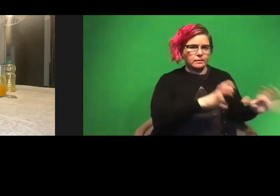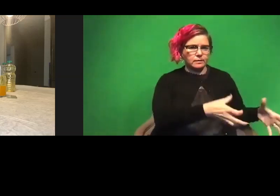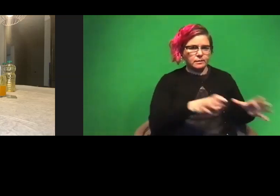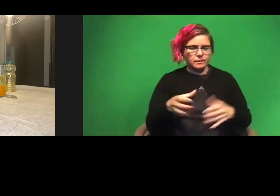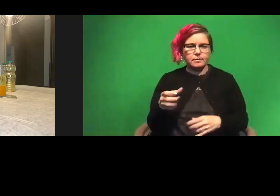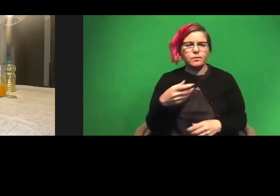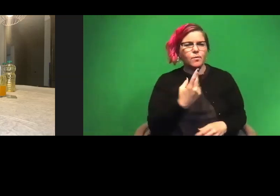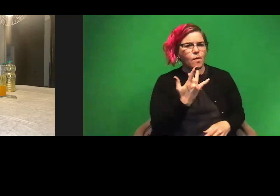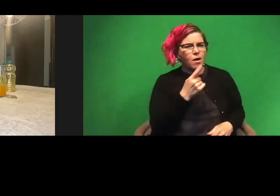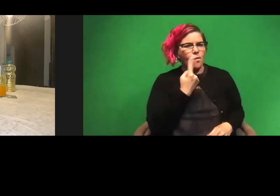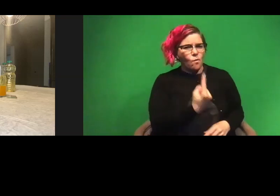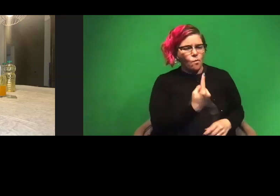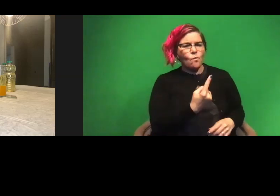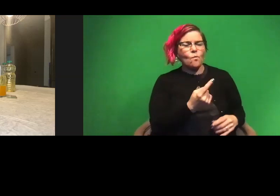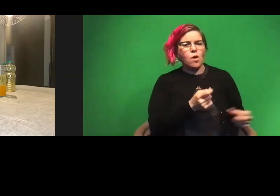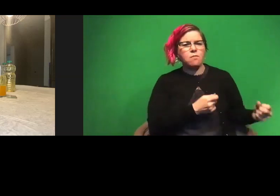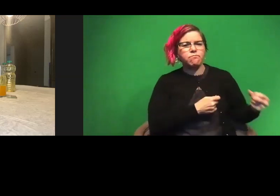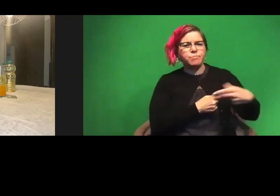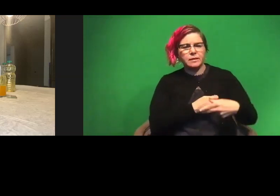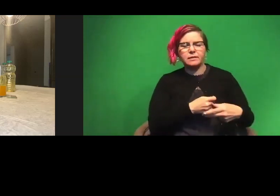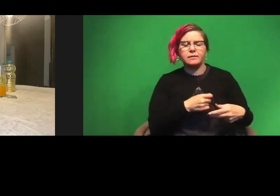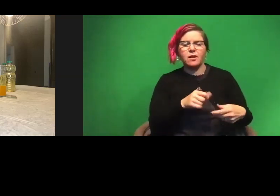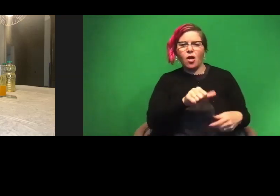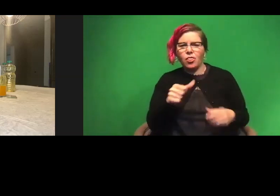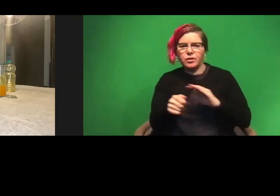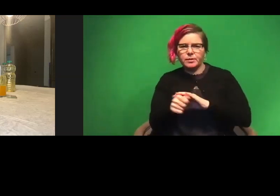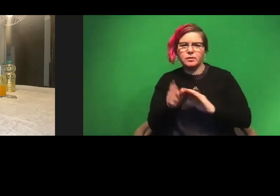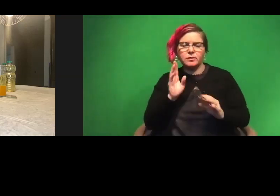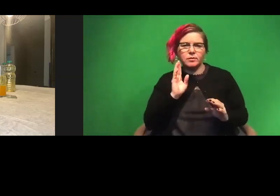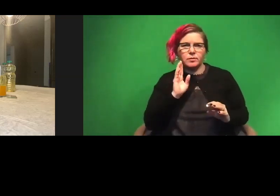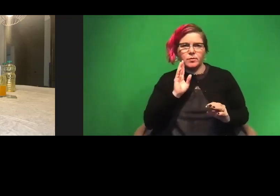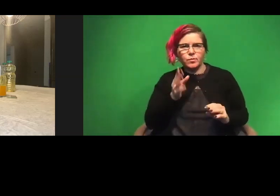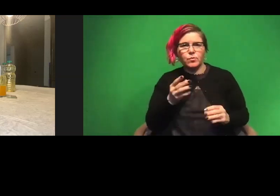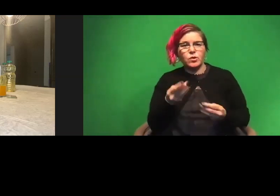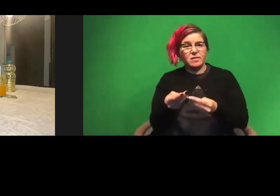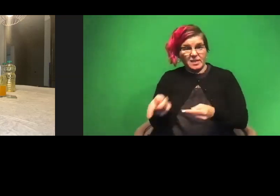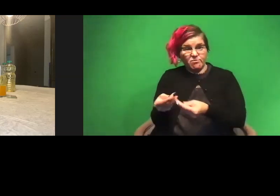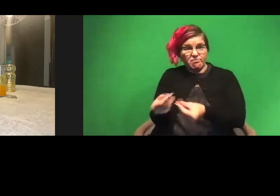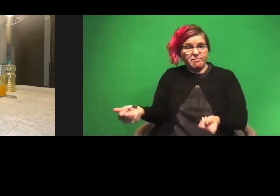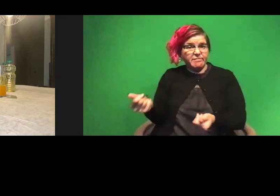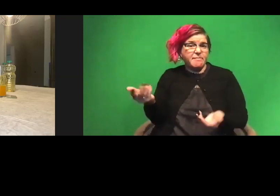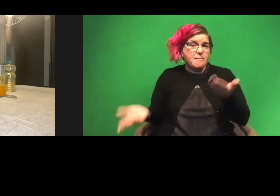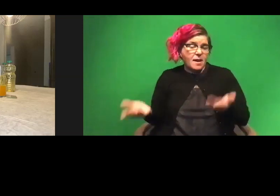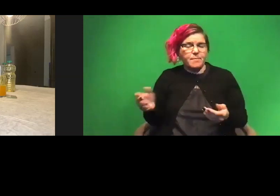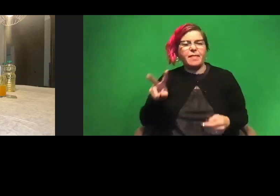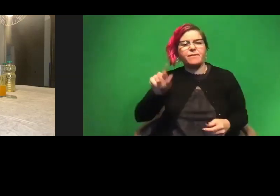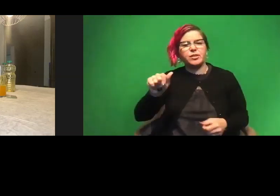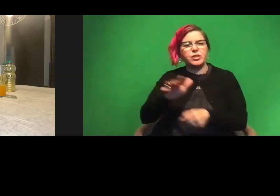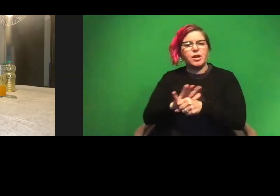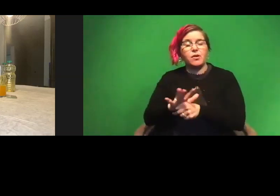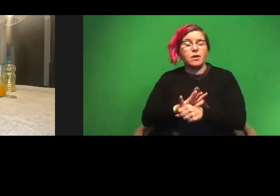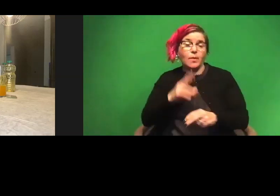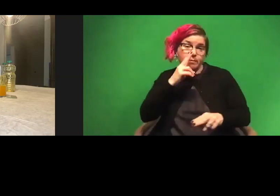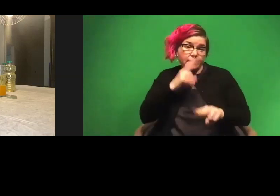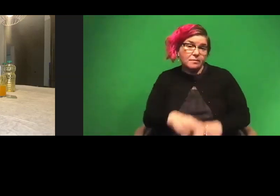one turtle species was out beating another and eventually was going to hopefully make one extinct in the Virginia area. So that was a really fun